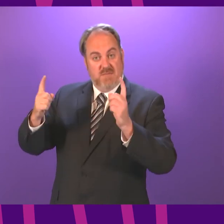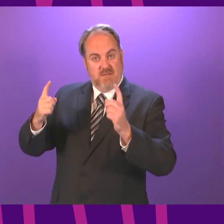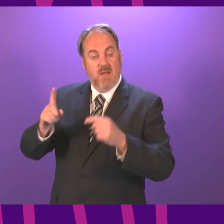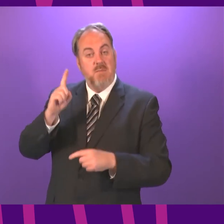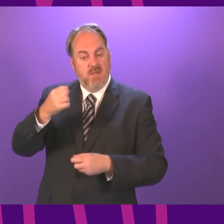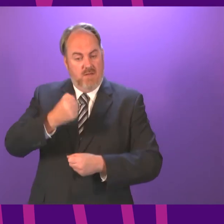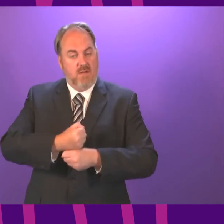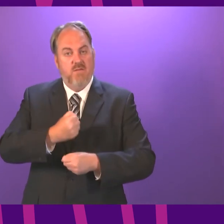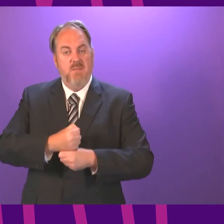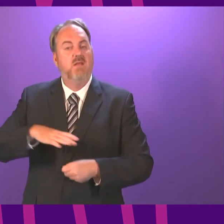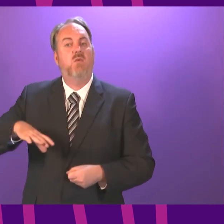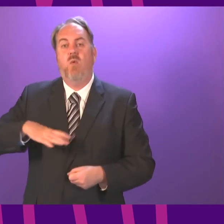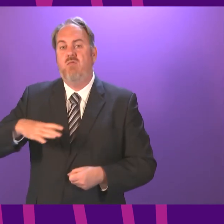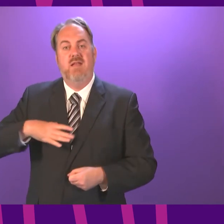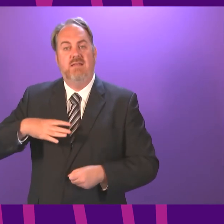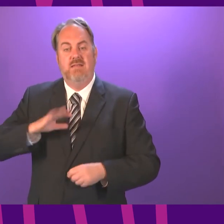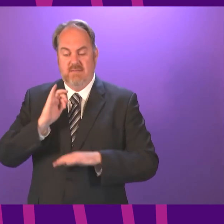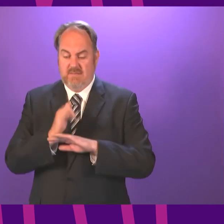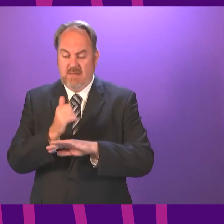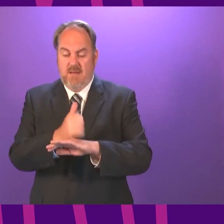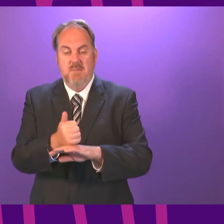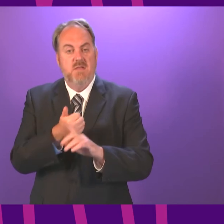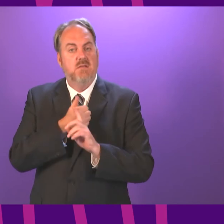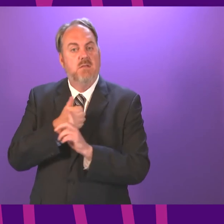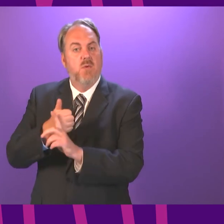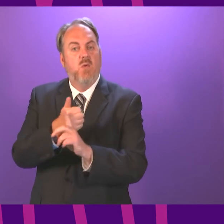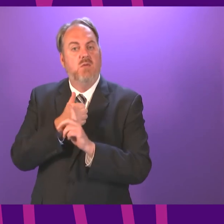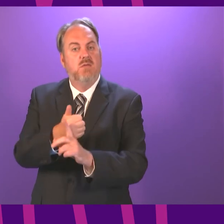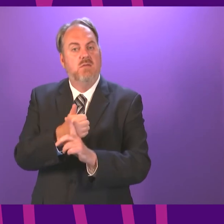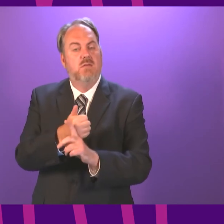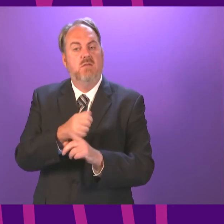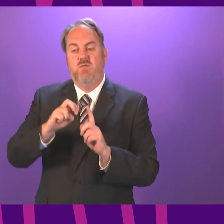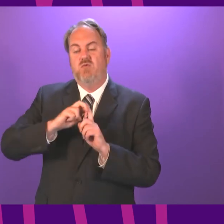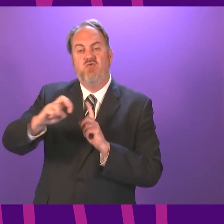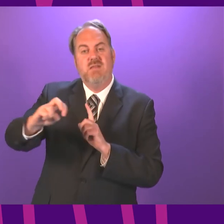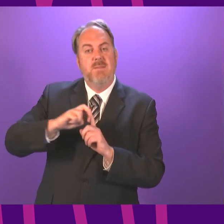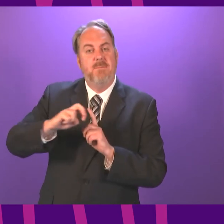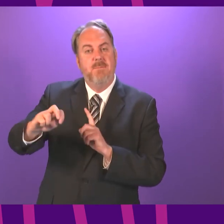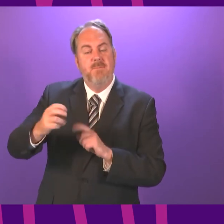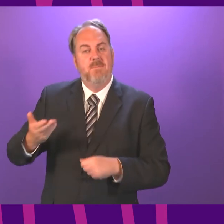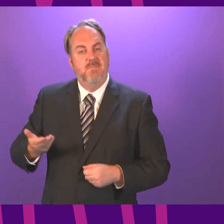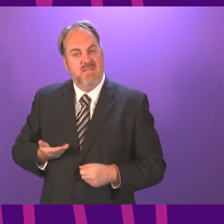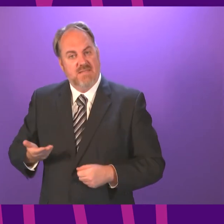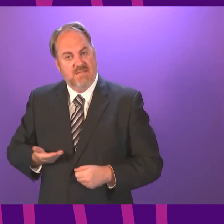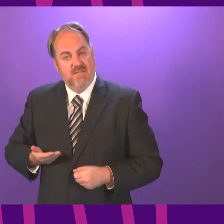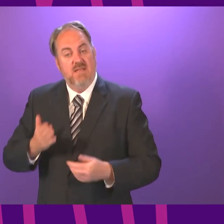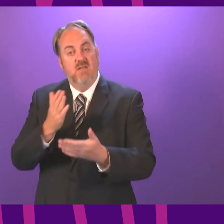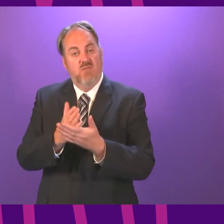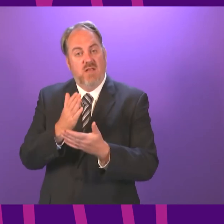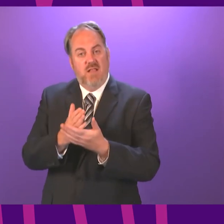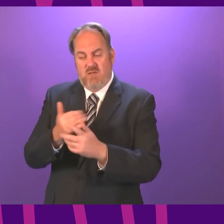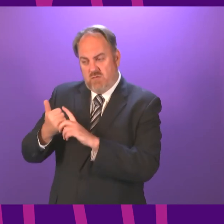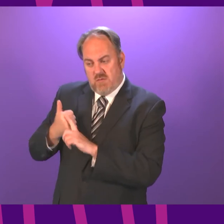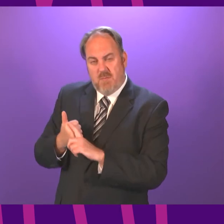Government has put in place a range of different supports for tourism businesses as with many other businesses to take people through these difficult times